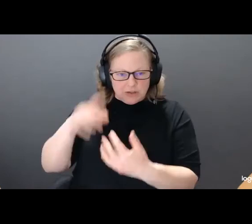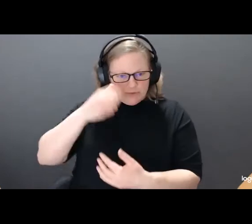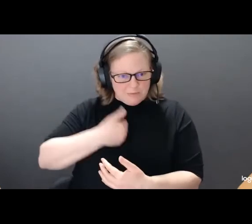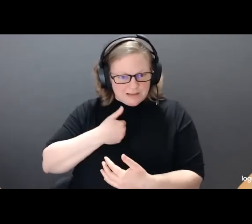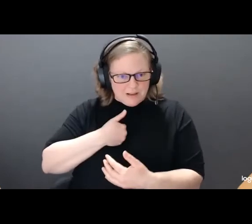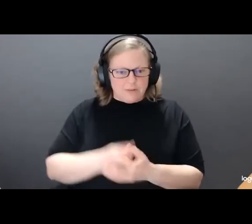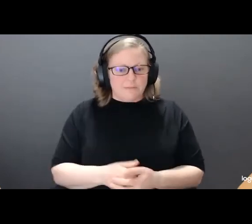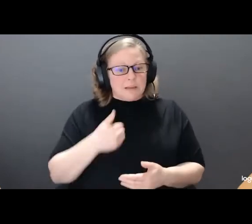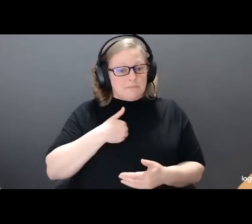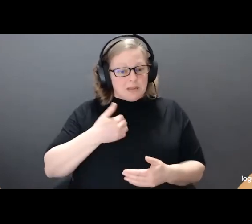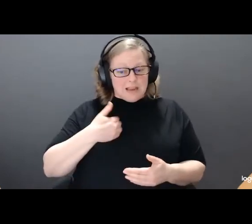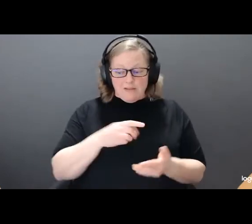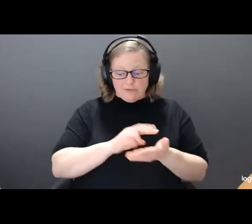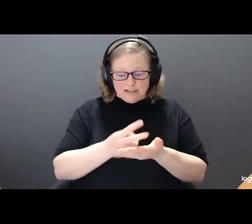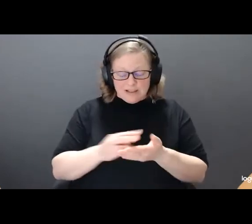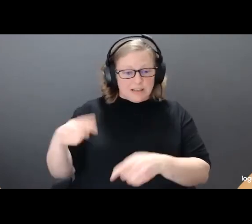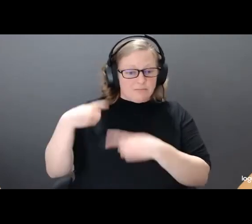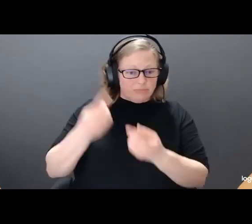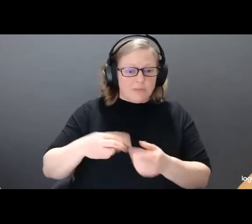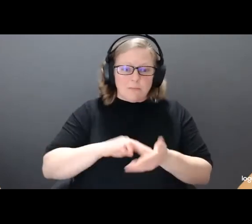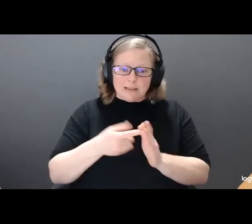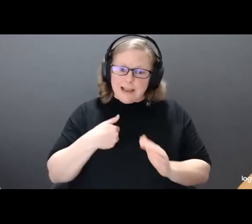myself and make sure I get the accommodations that I need.